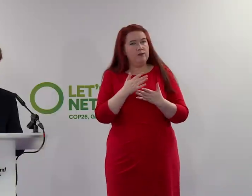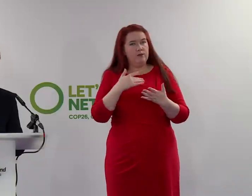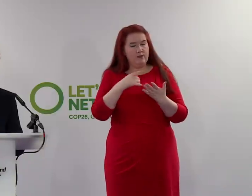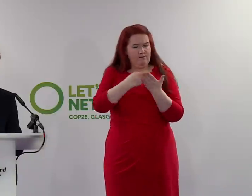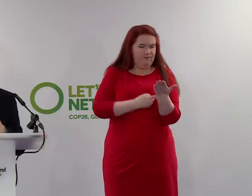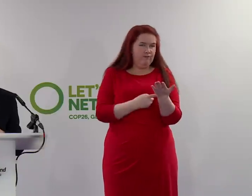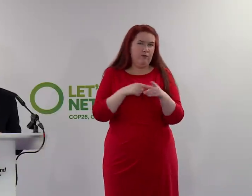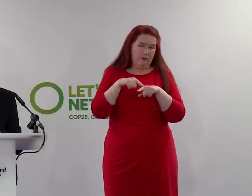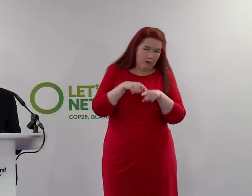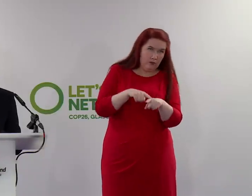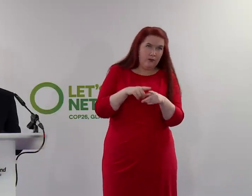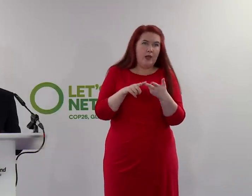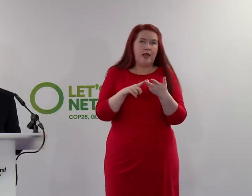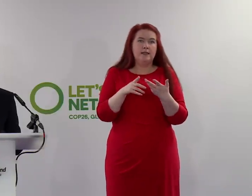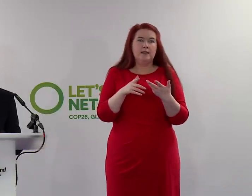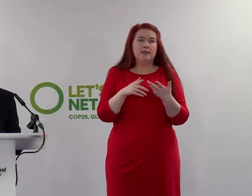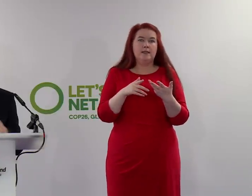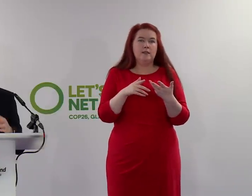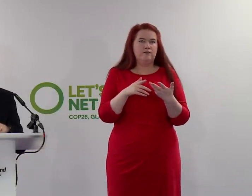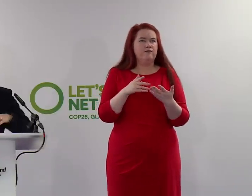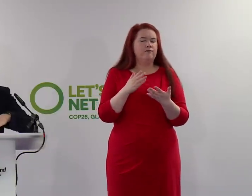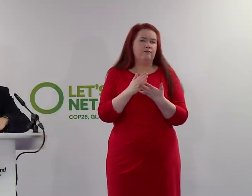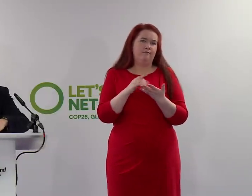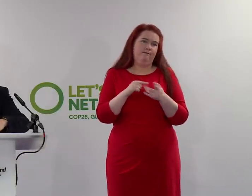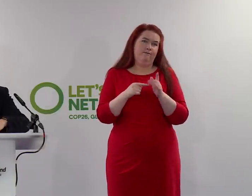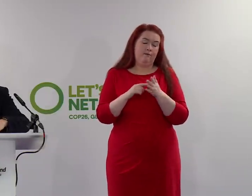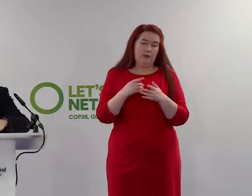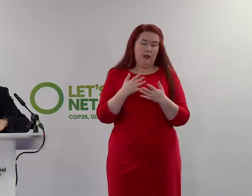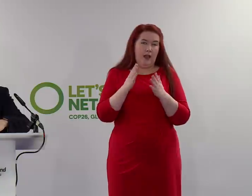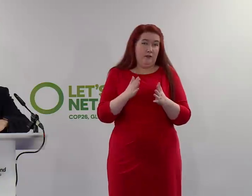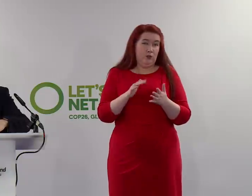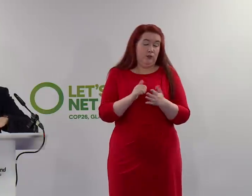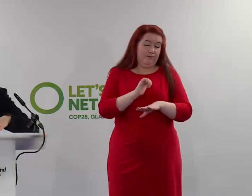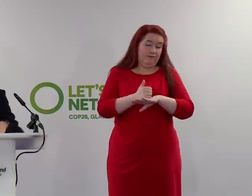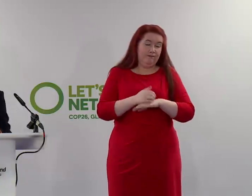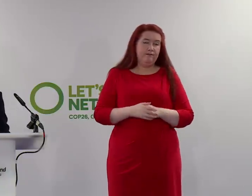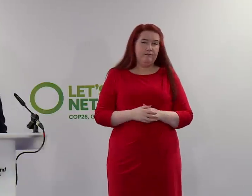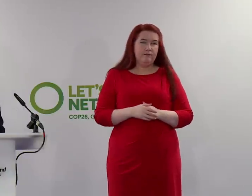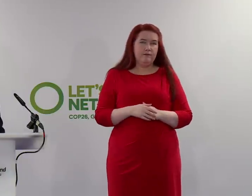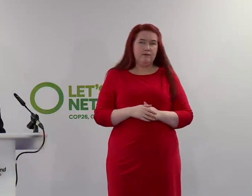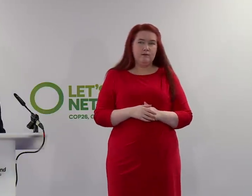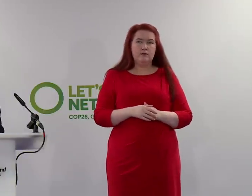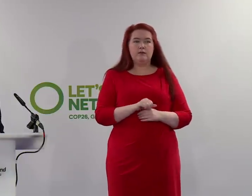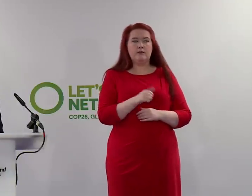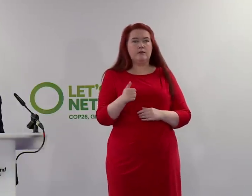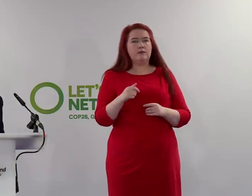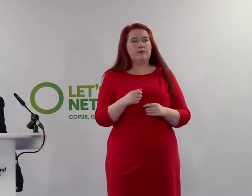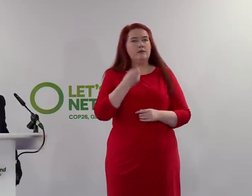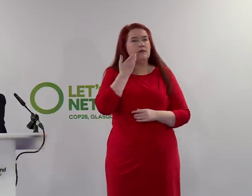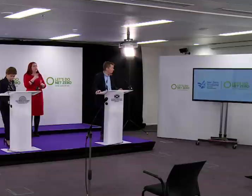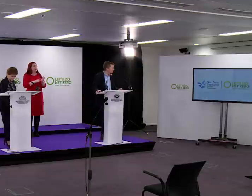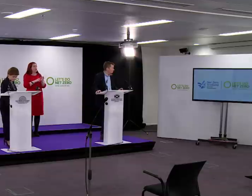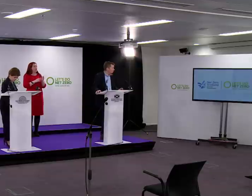complied with and rigorously enforced where necessary. Simon Johnson from the Daily Telegraph was online.